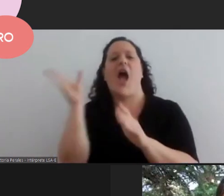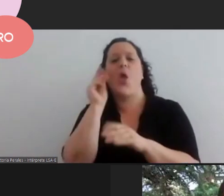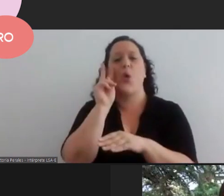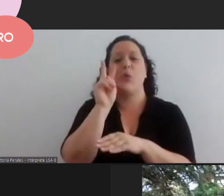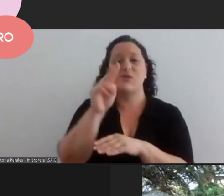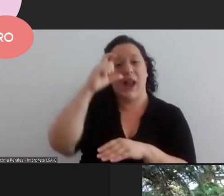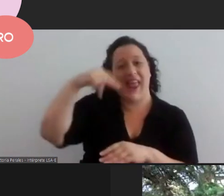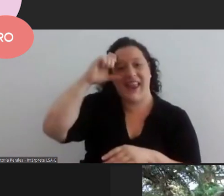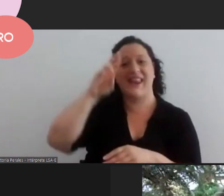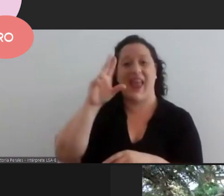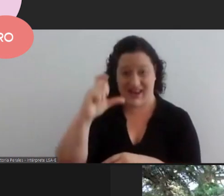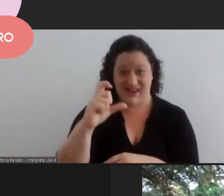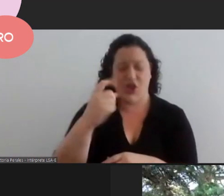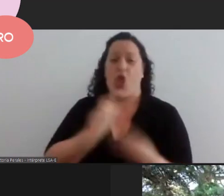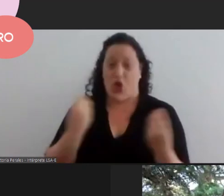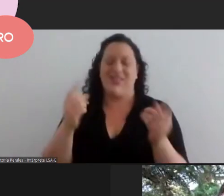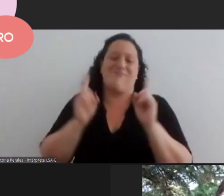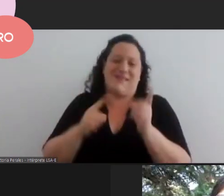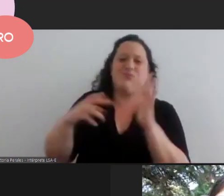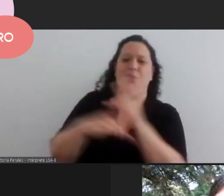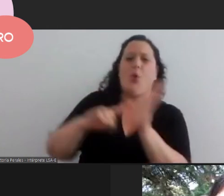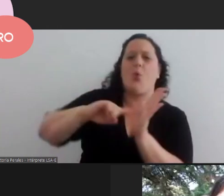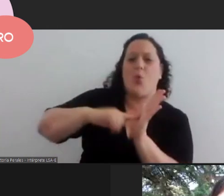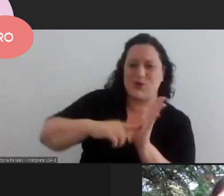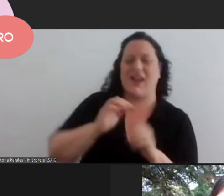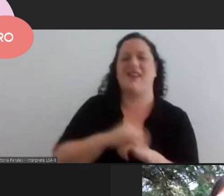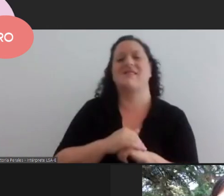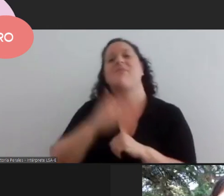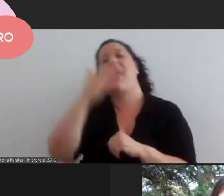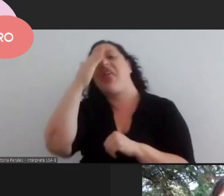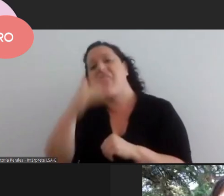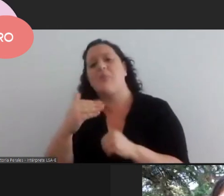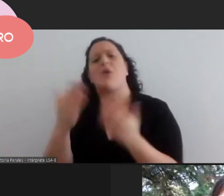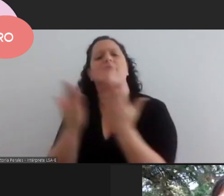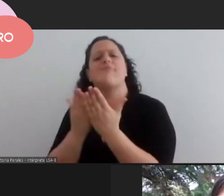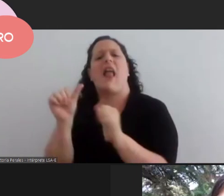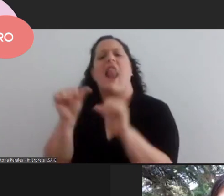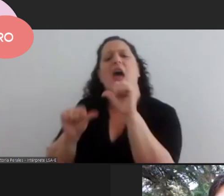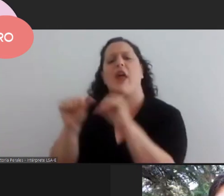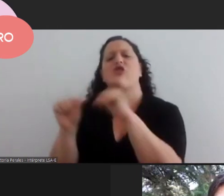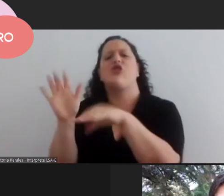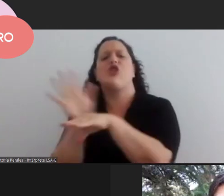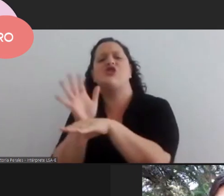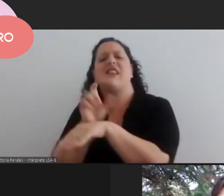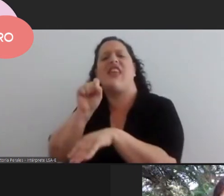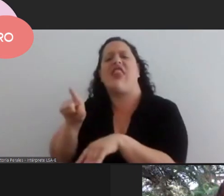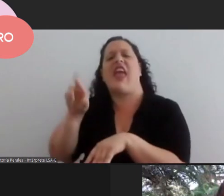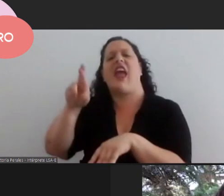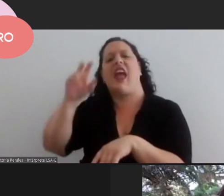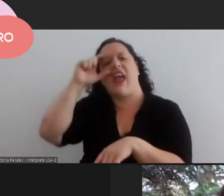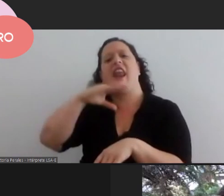ENERC, in the city of Buenos Aires. And then she conducted the film laboratory